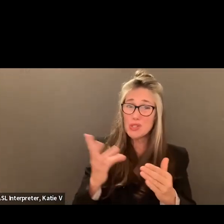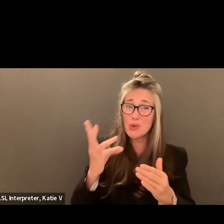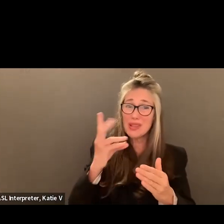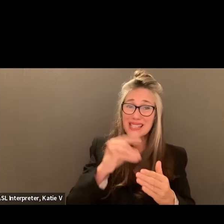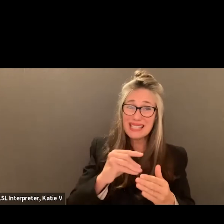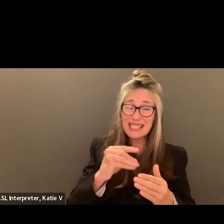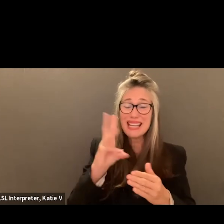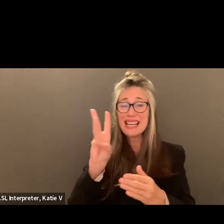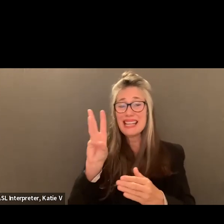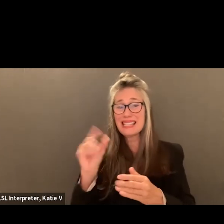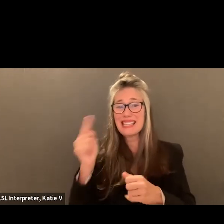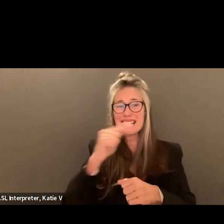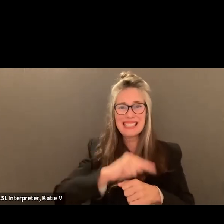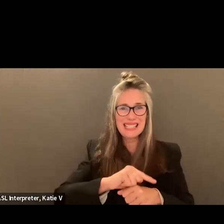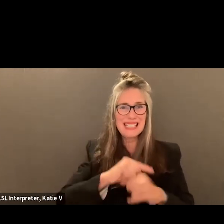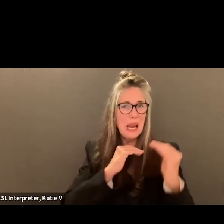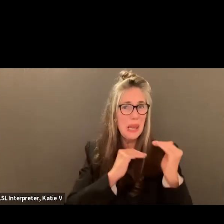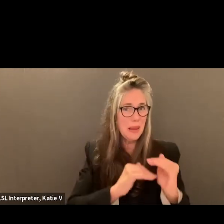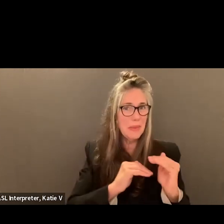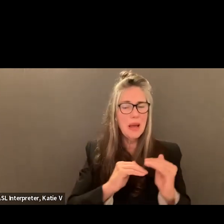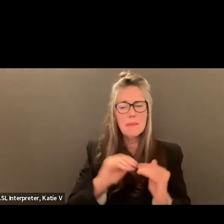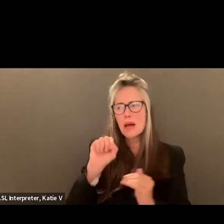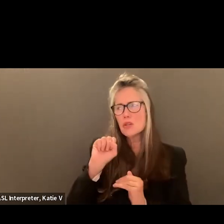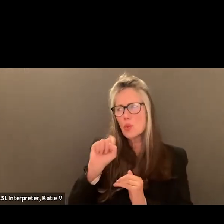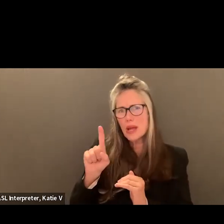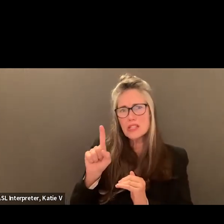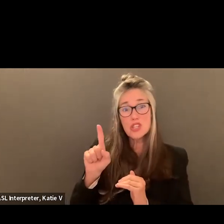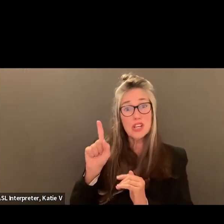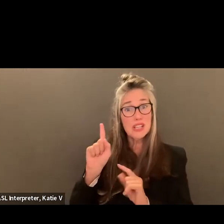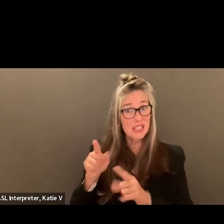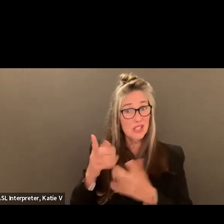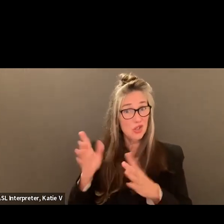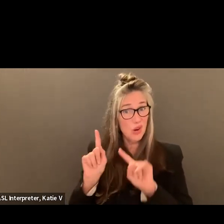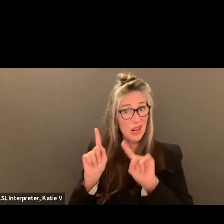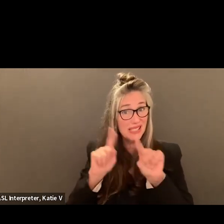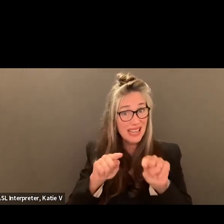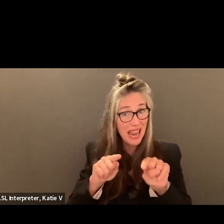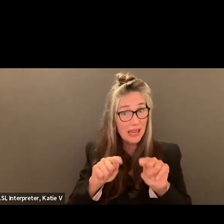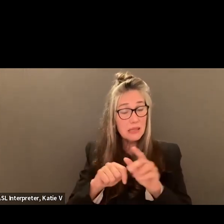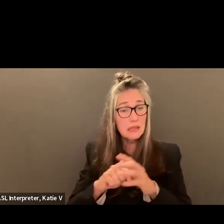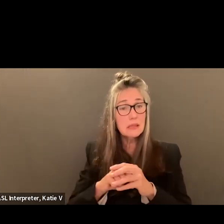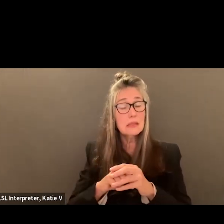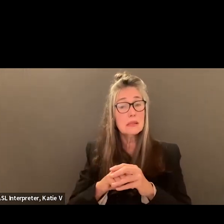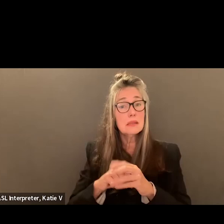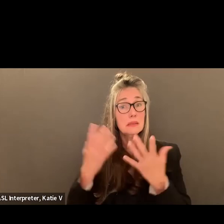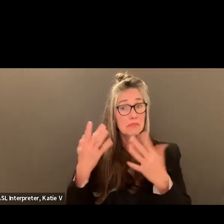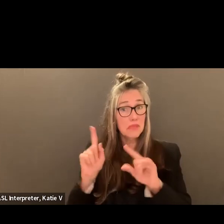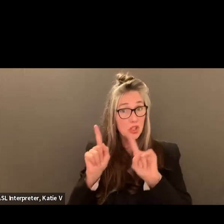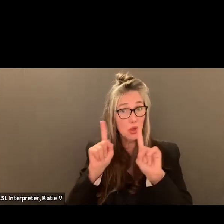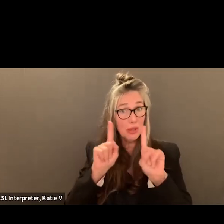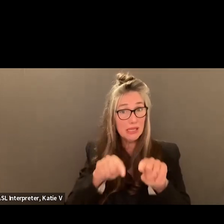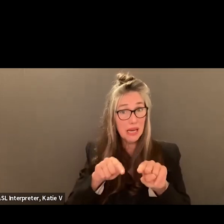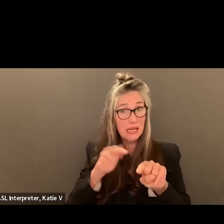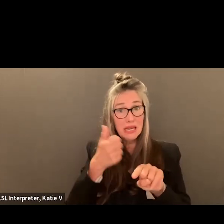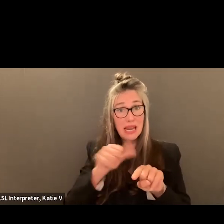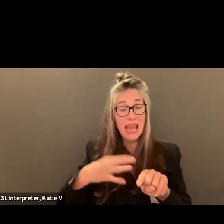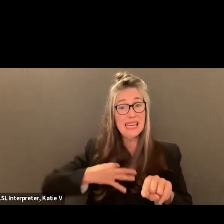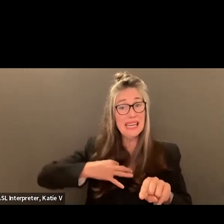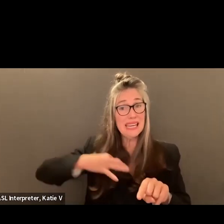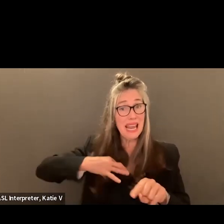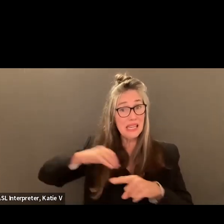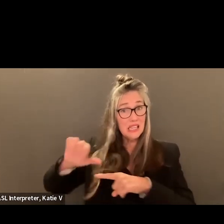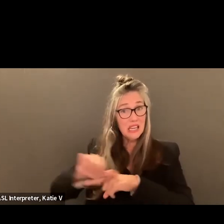questions. What candidate training did you attend or did you attend any candidate training